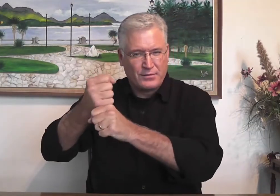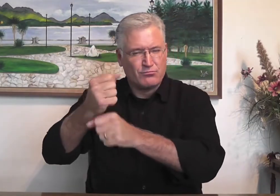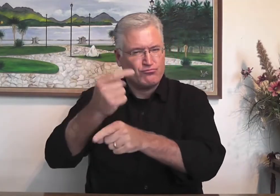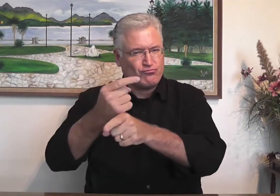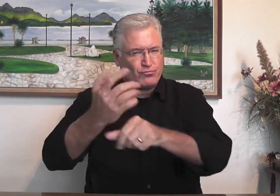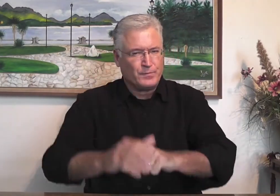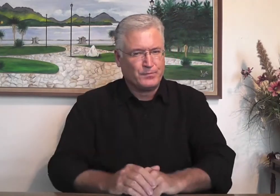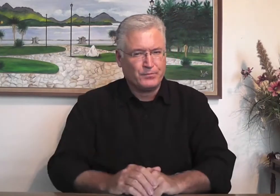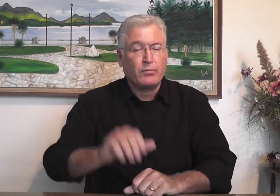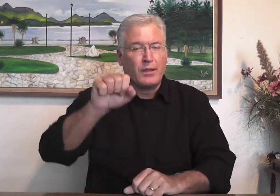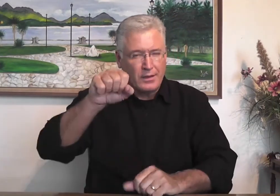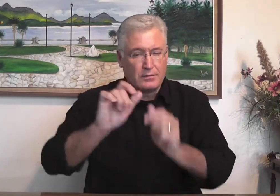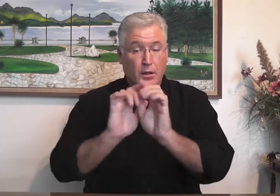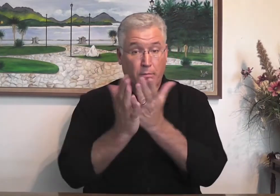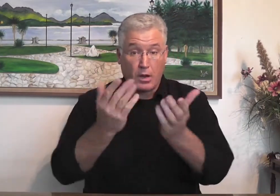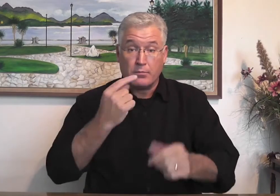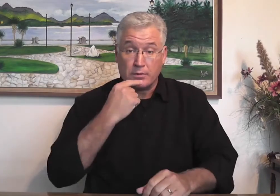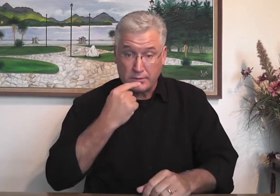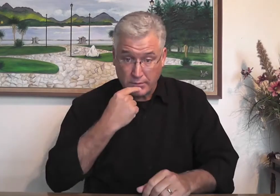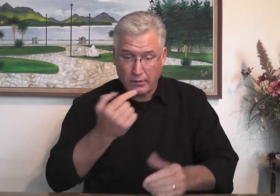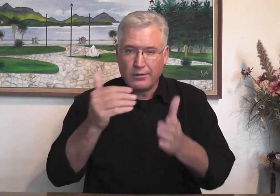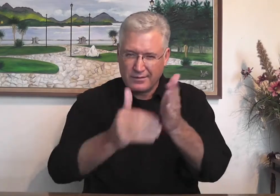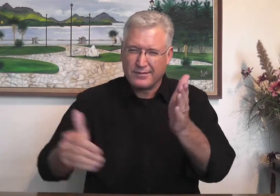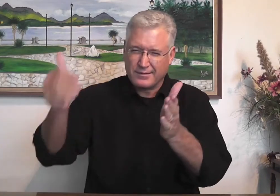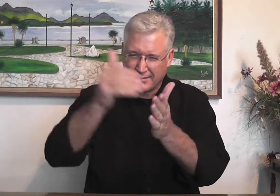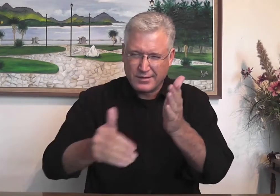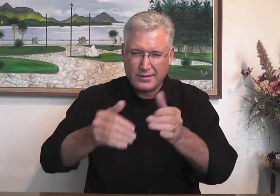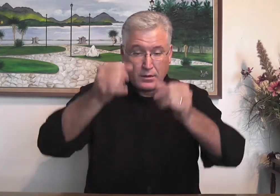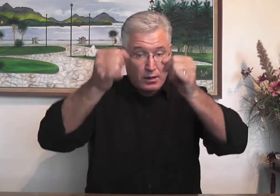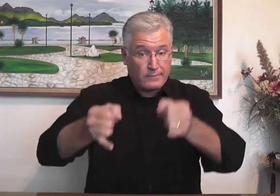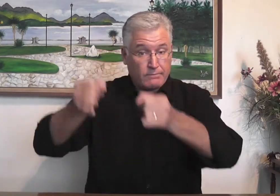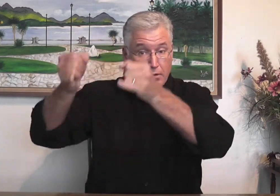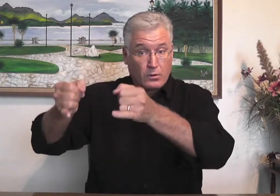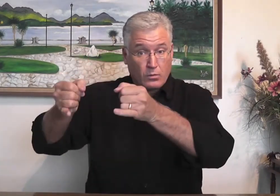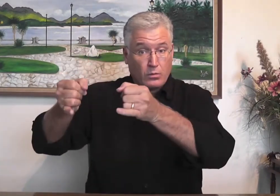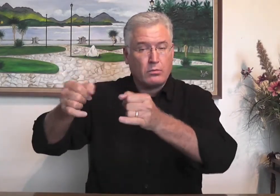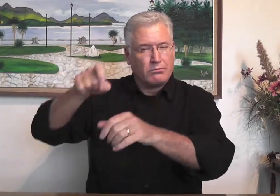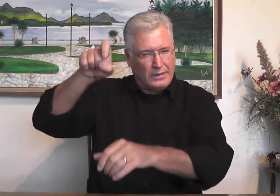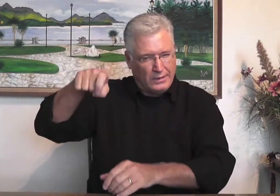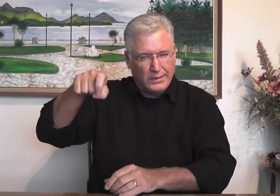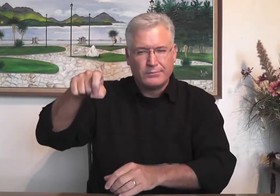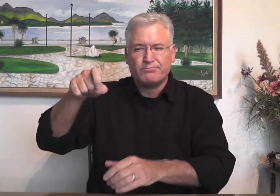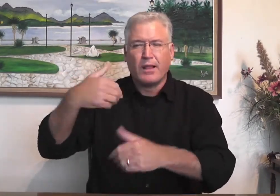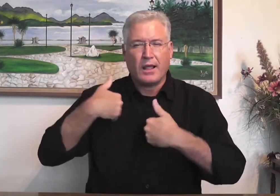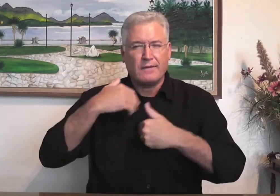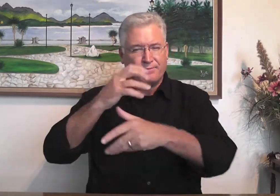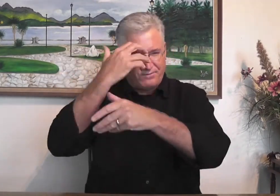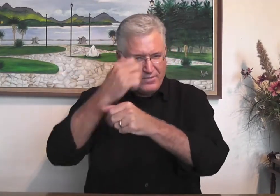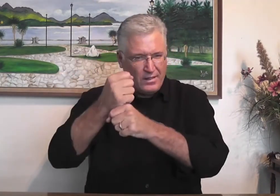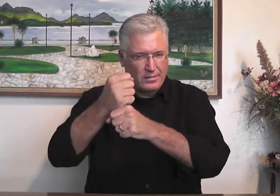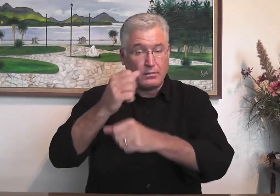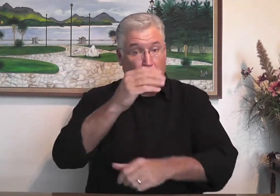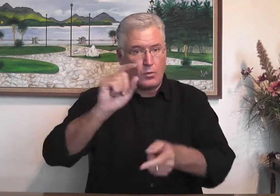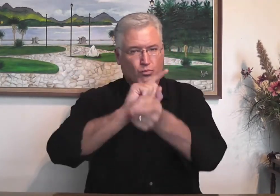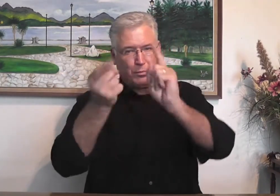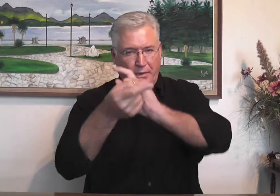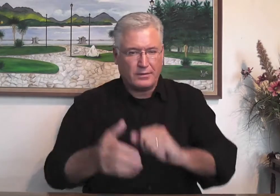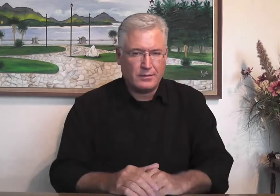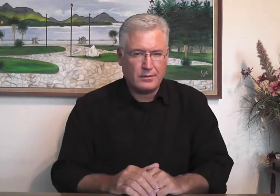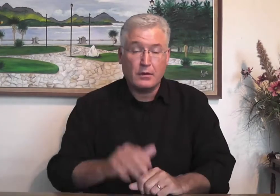individuals trusting in Christ? Yes, the Bible says that again and again, that individuals need to trust in